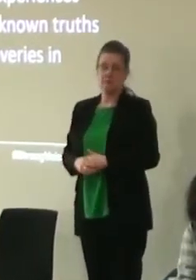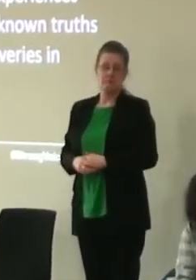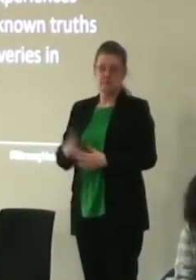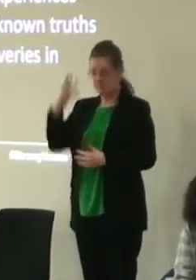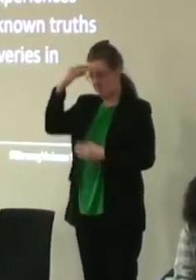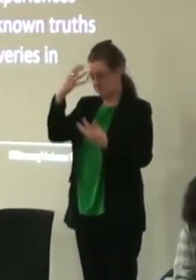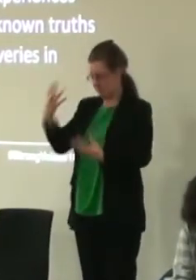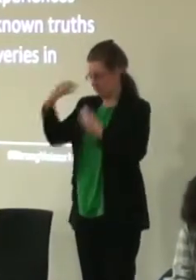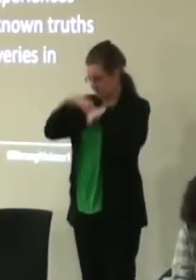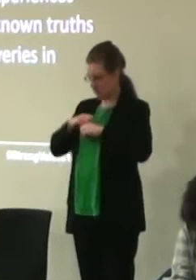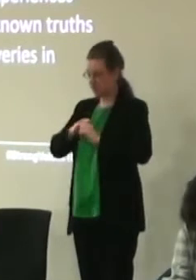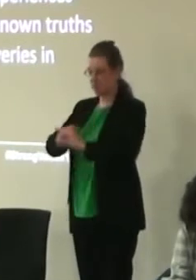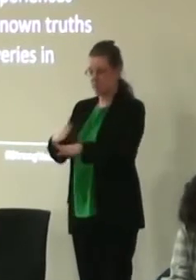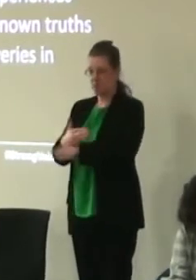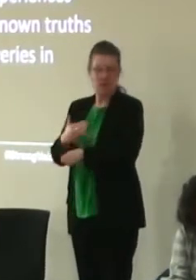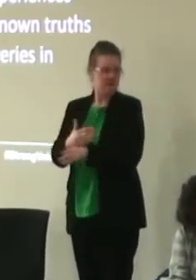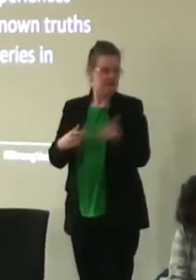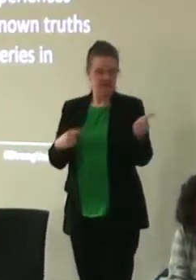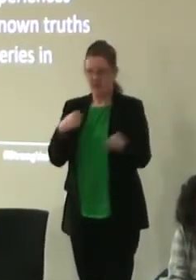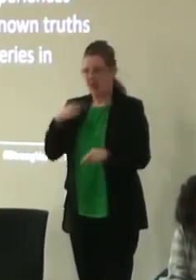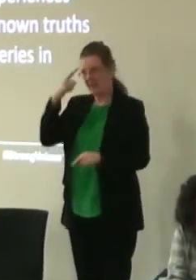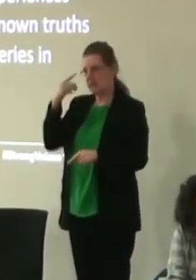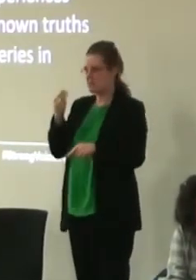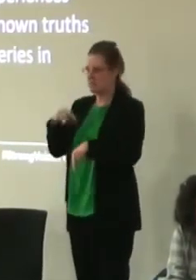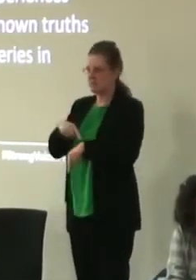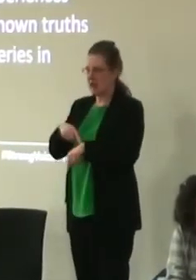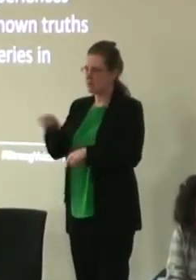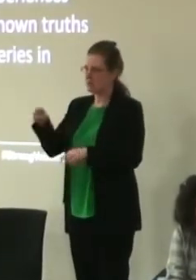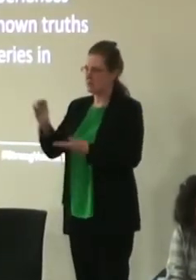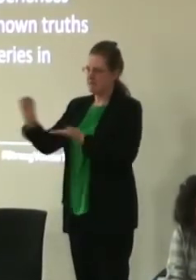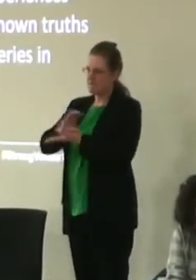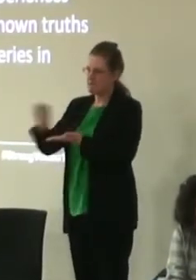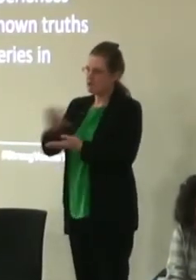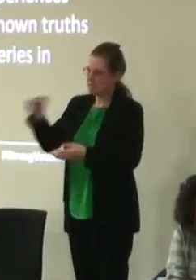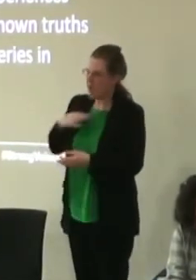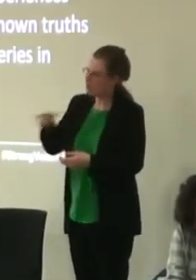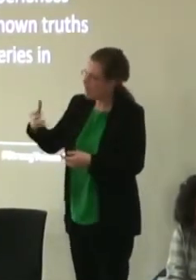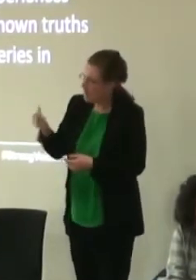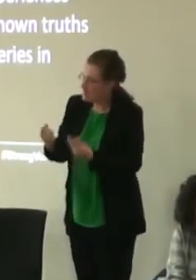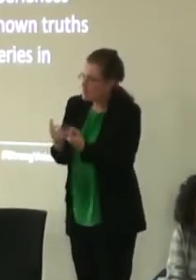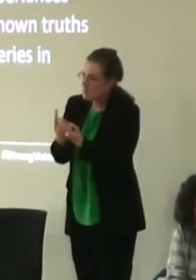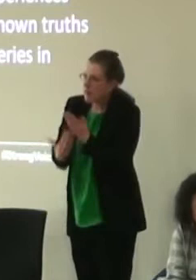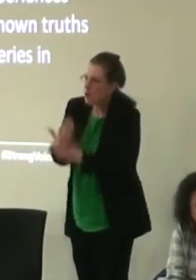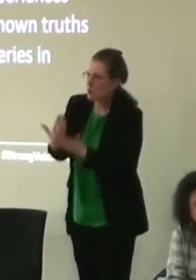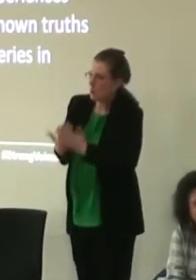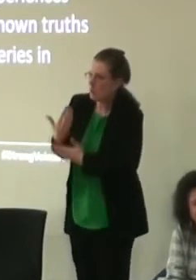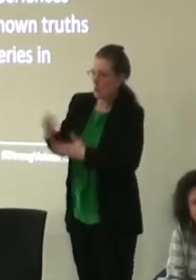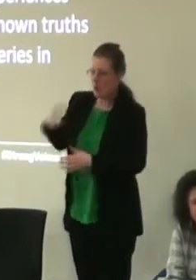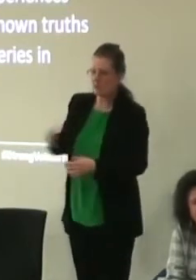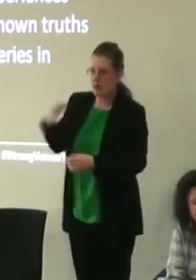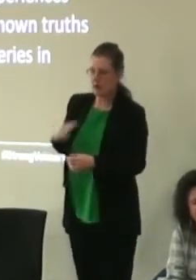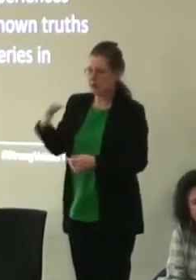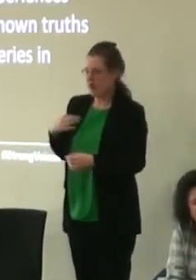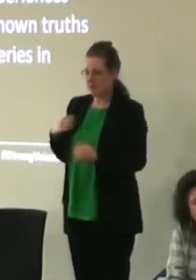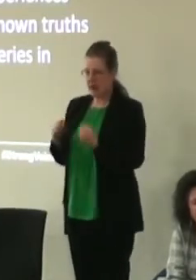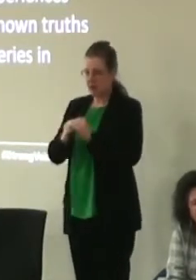I wonder if sometimes we're driven aren't we by funders who constantly ask us for something new so it's almost, and I agree fully